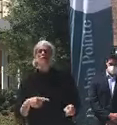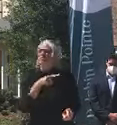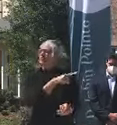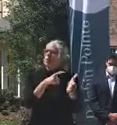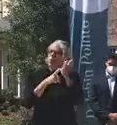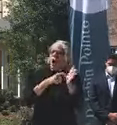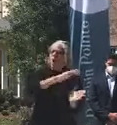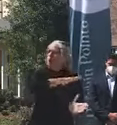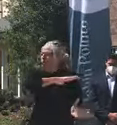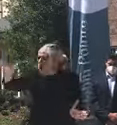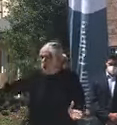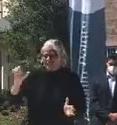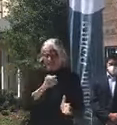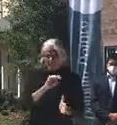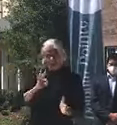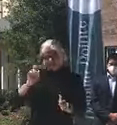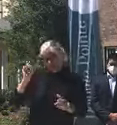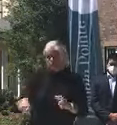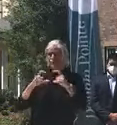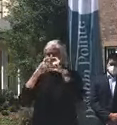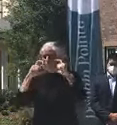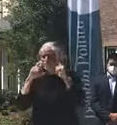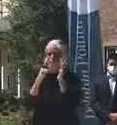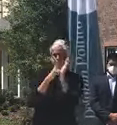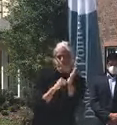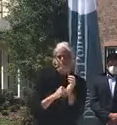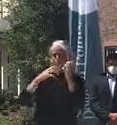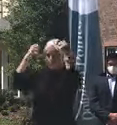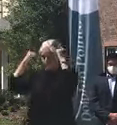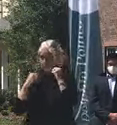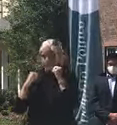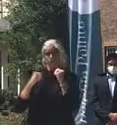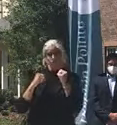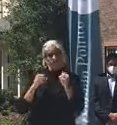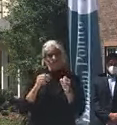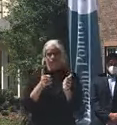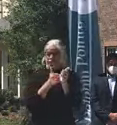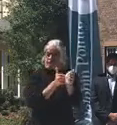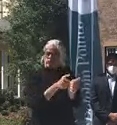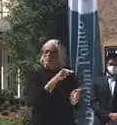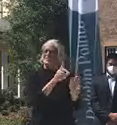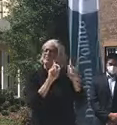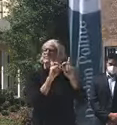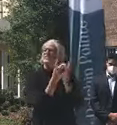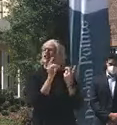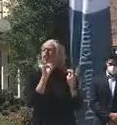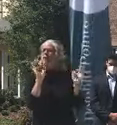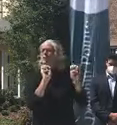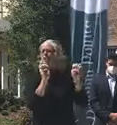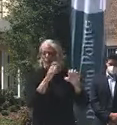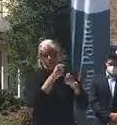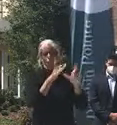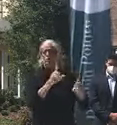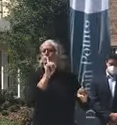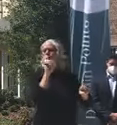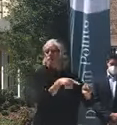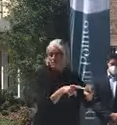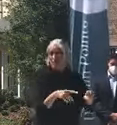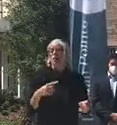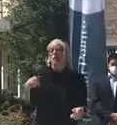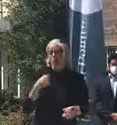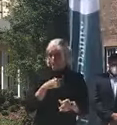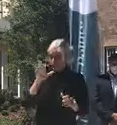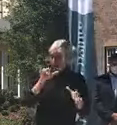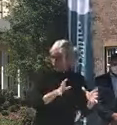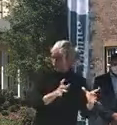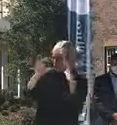PPE. And in accordance with that, the Division of Emergency Management has now sent just to long-term care facilities in